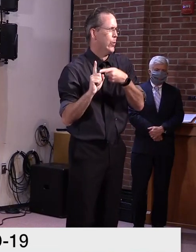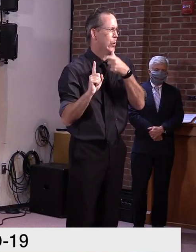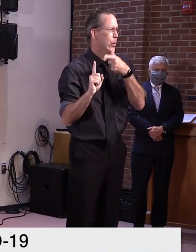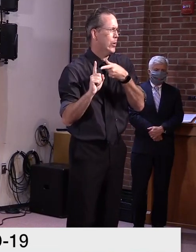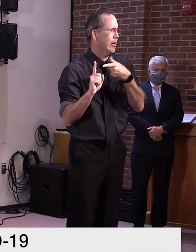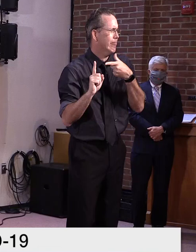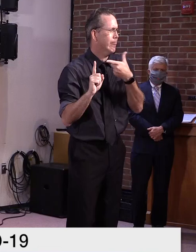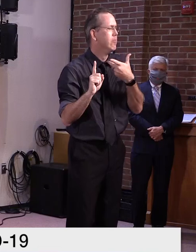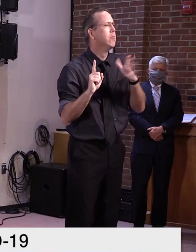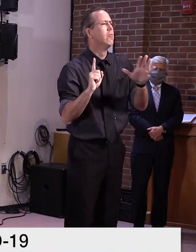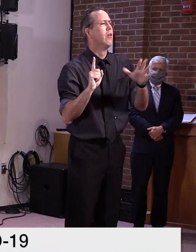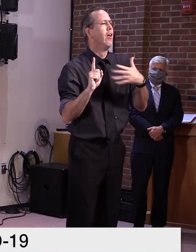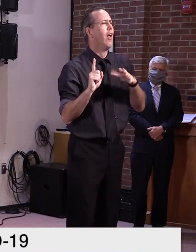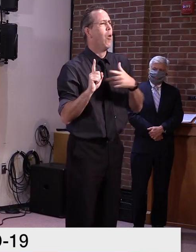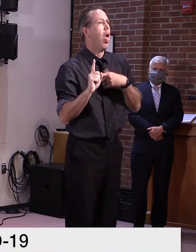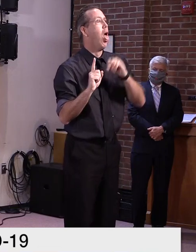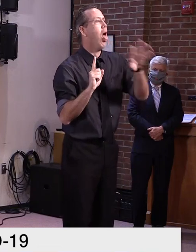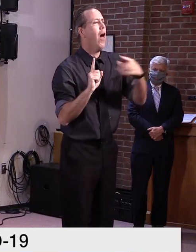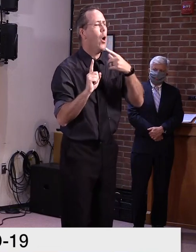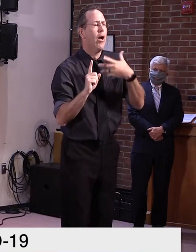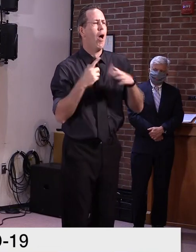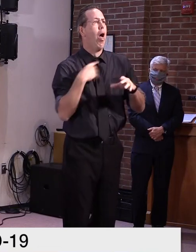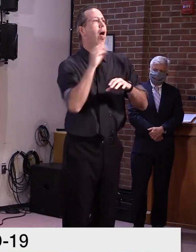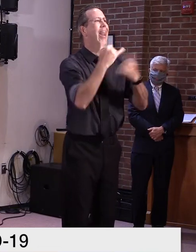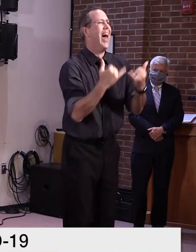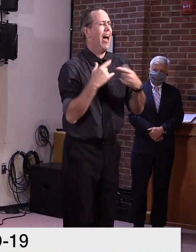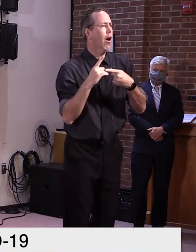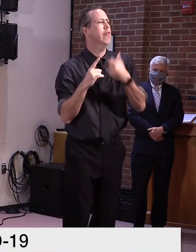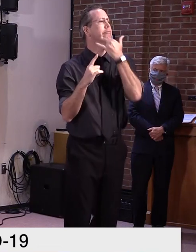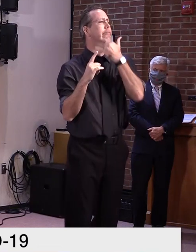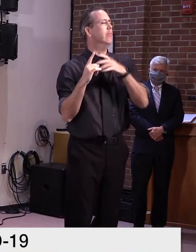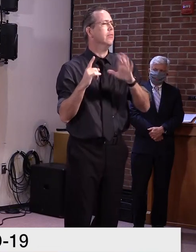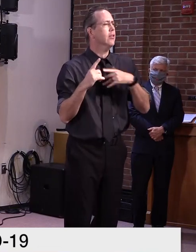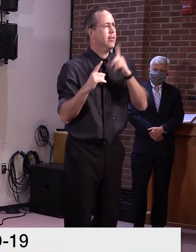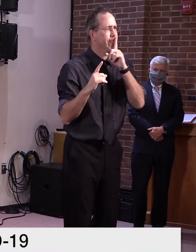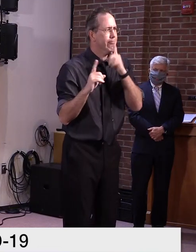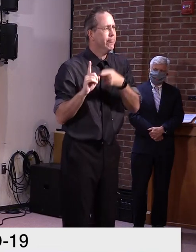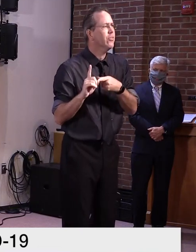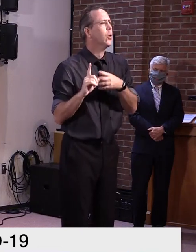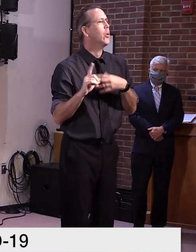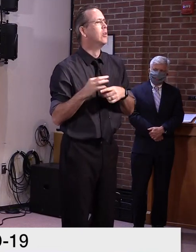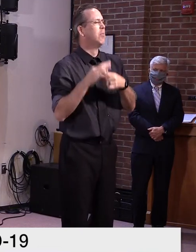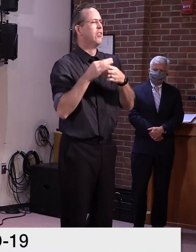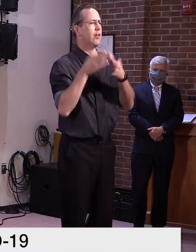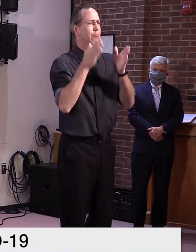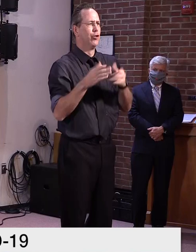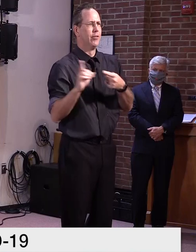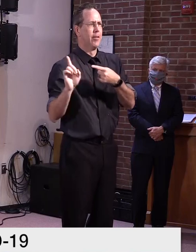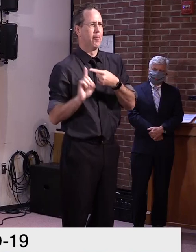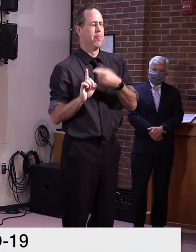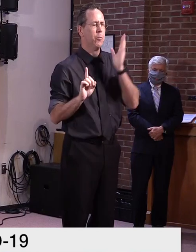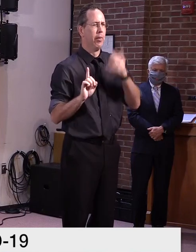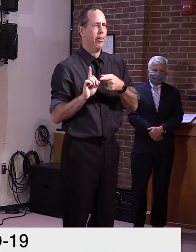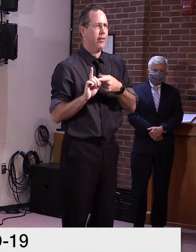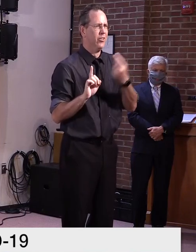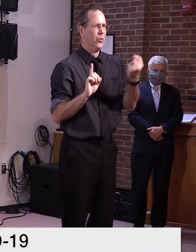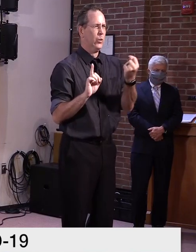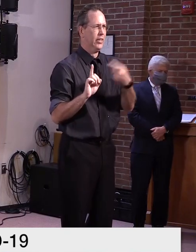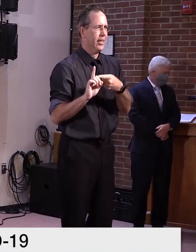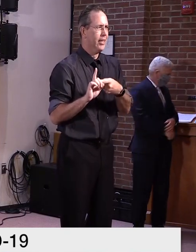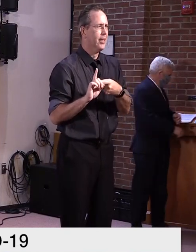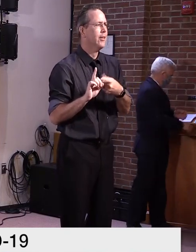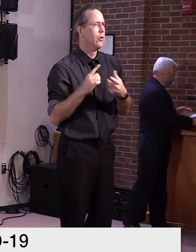over the next couple of days, but, uh, we should have a, uh, we'll be able to, uh, talk about that, uh, maybe Monday, Monday night. So,